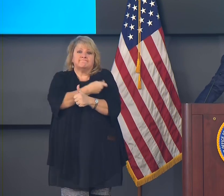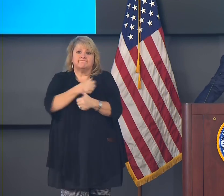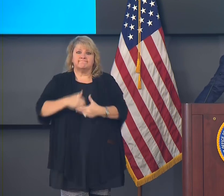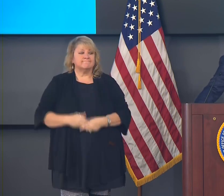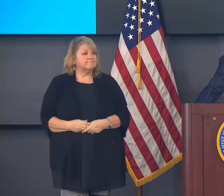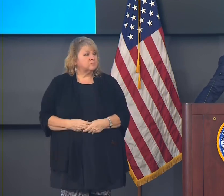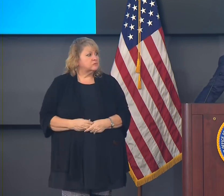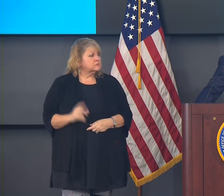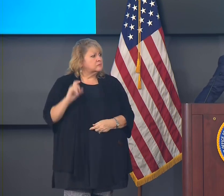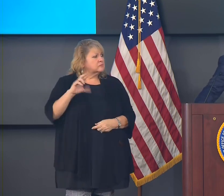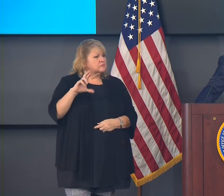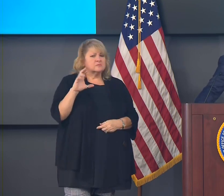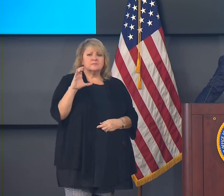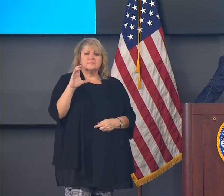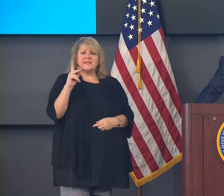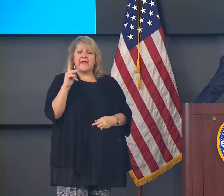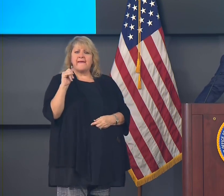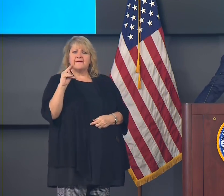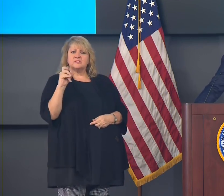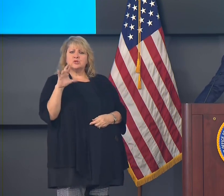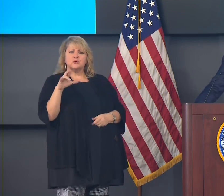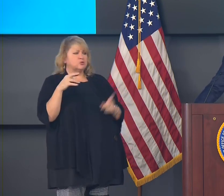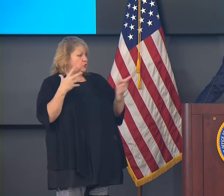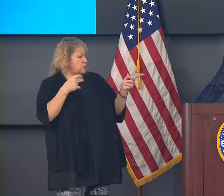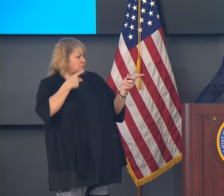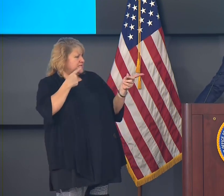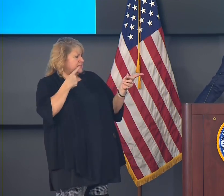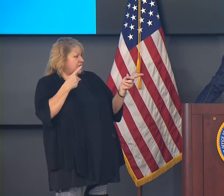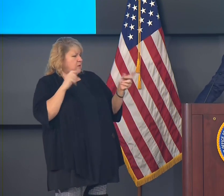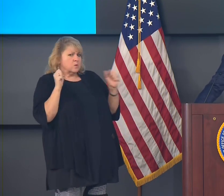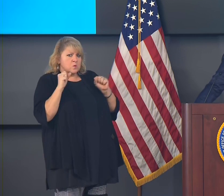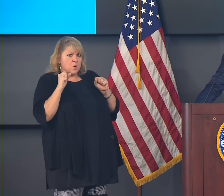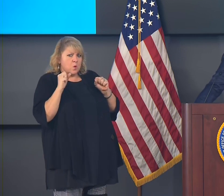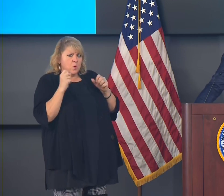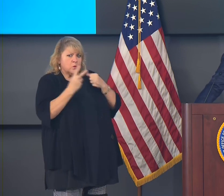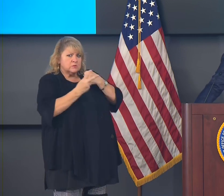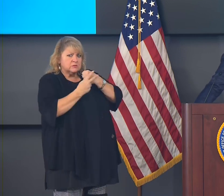Dr. Canter, did you want to say anything about the dry ice or the or the cold storage?